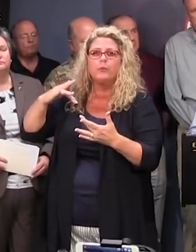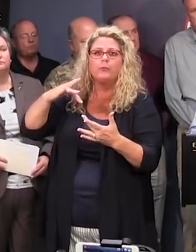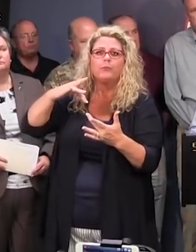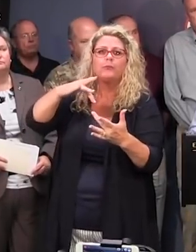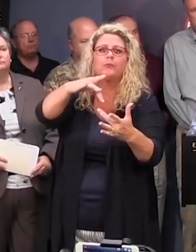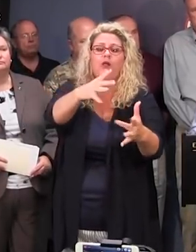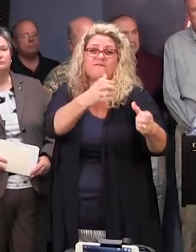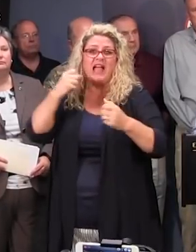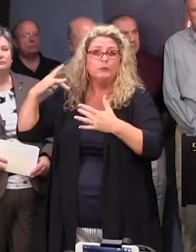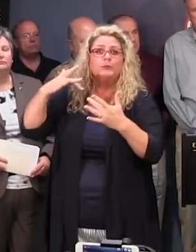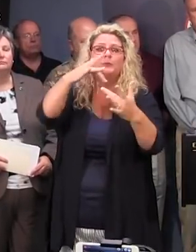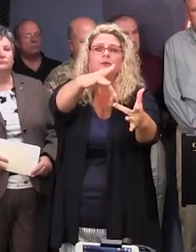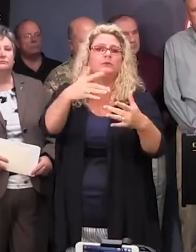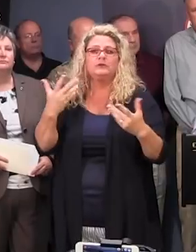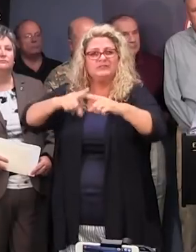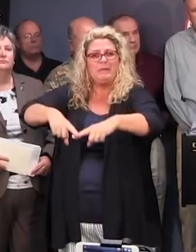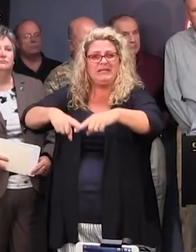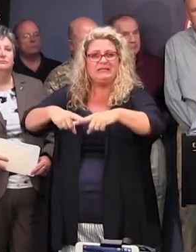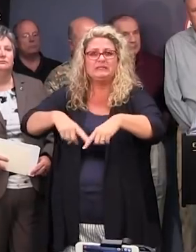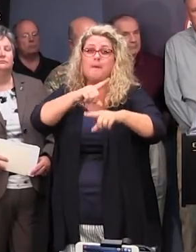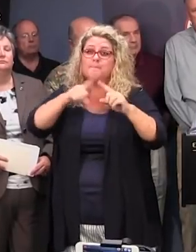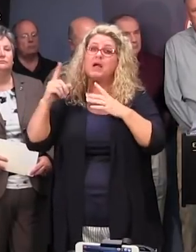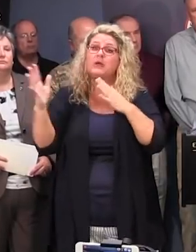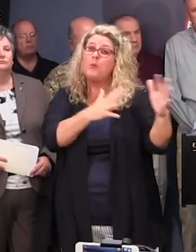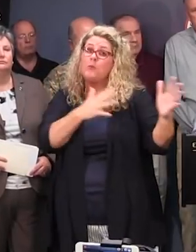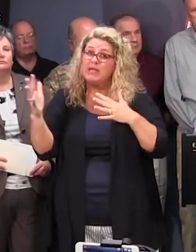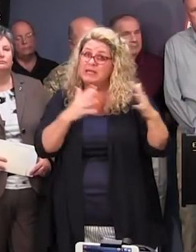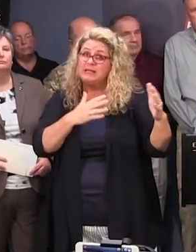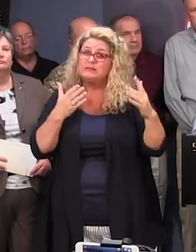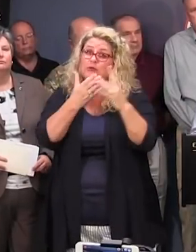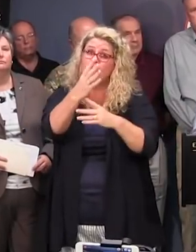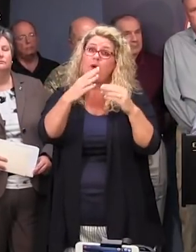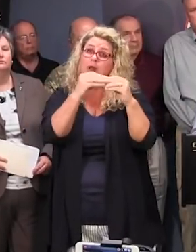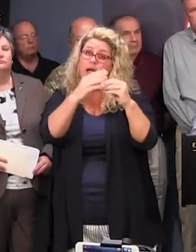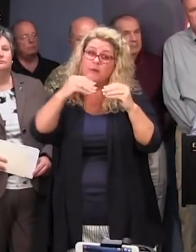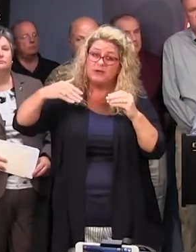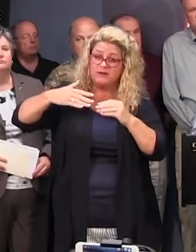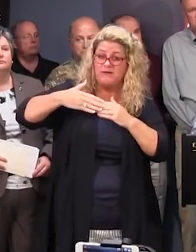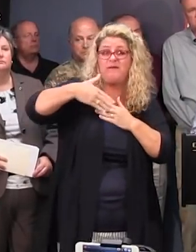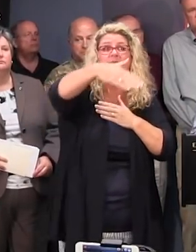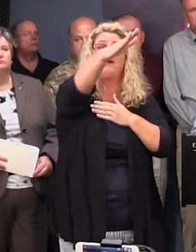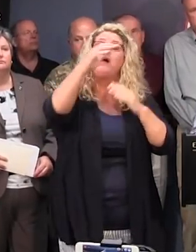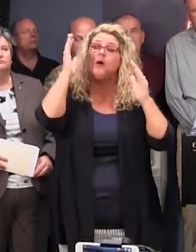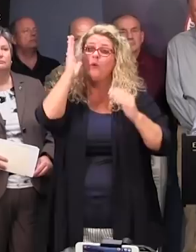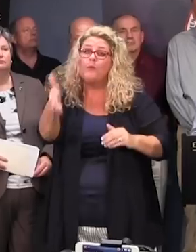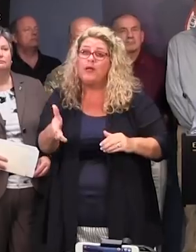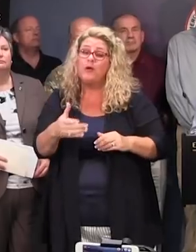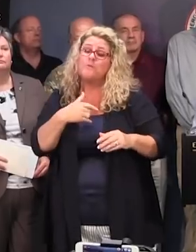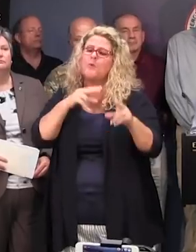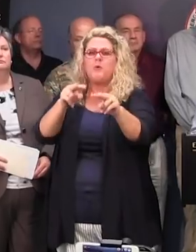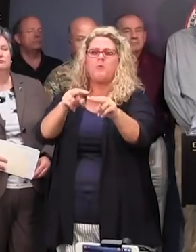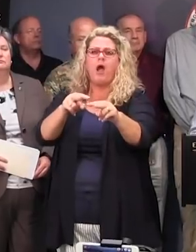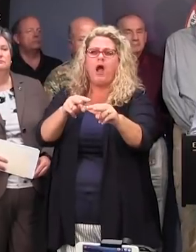But we certainly could see tropical storm force winds well into the Midlands, if not farther west than that. So it's something we'll continue to monitor,